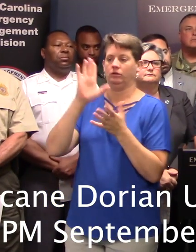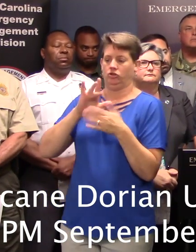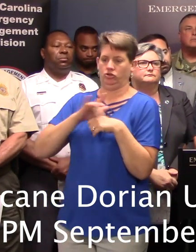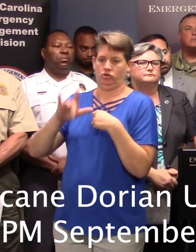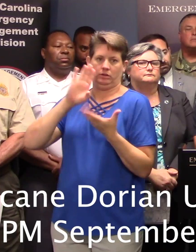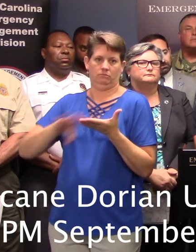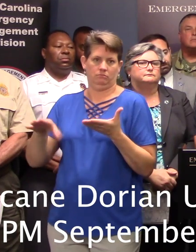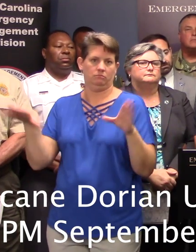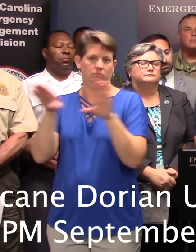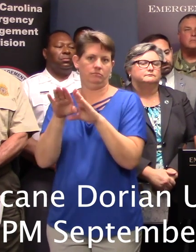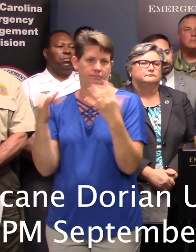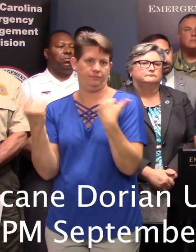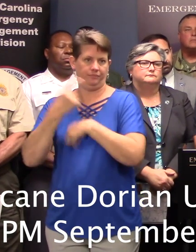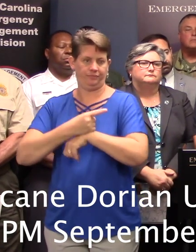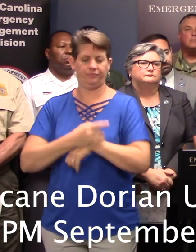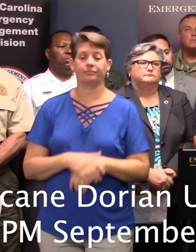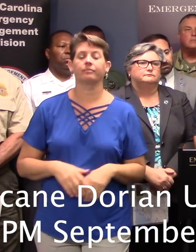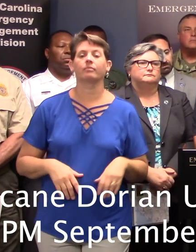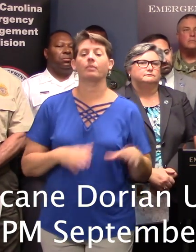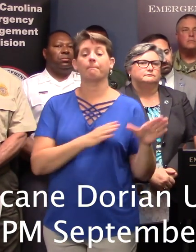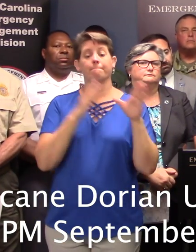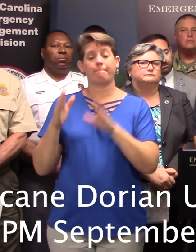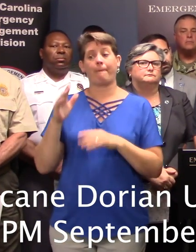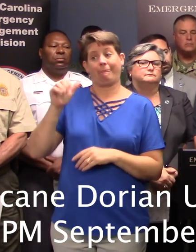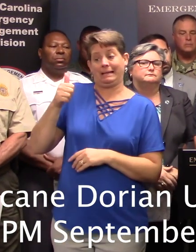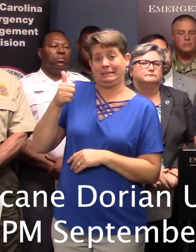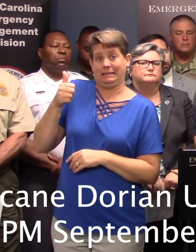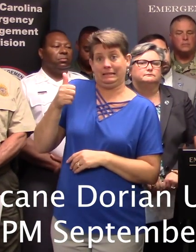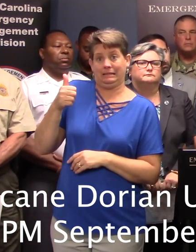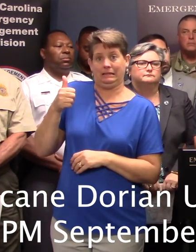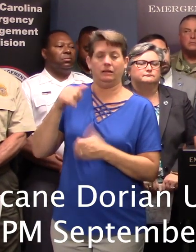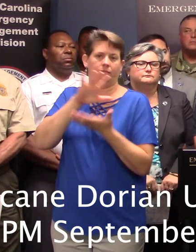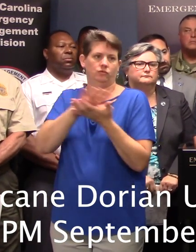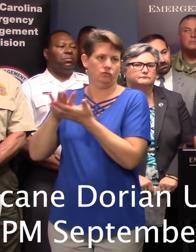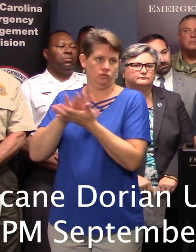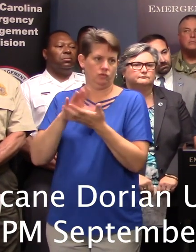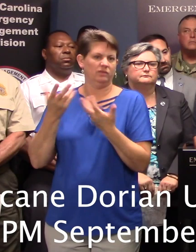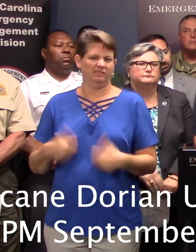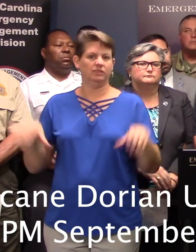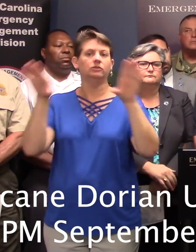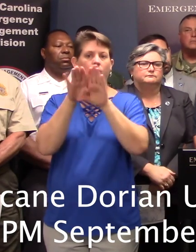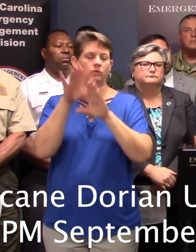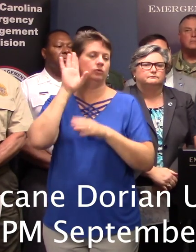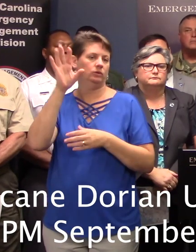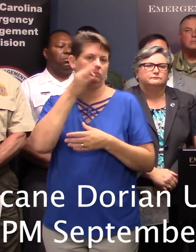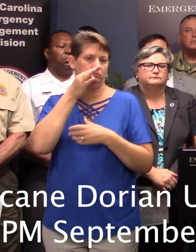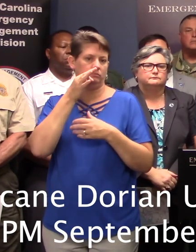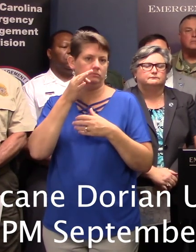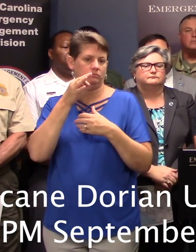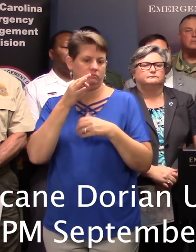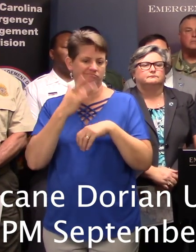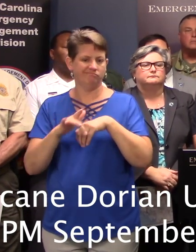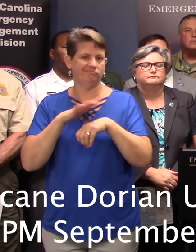dismissals today. And then there's 10 counties with schools that are closed or with early dismissals today